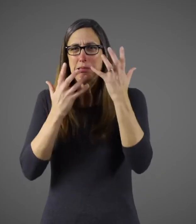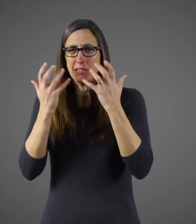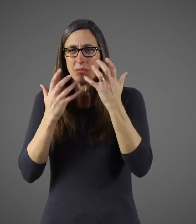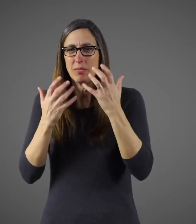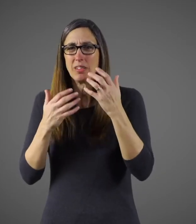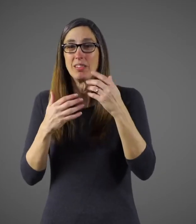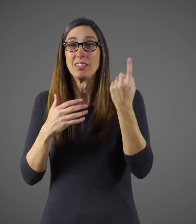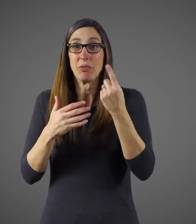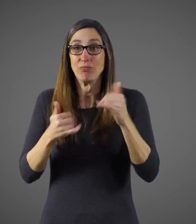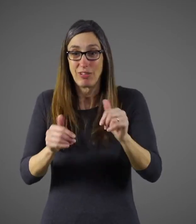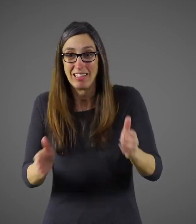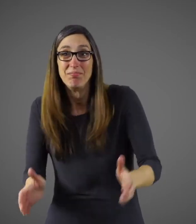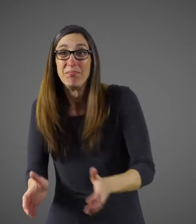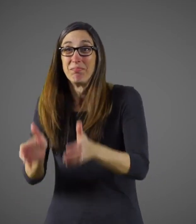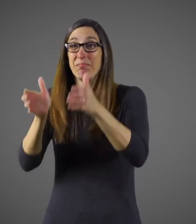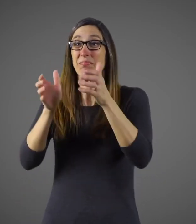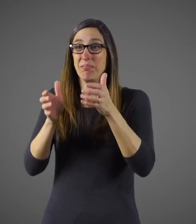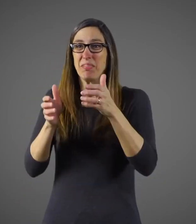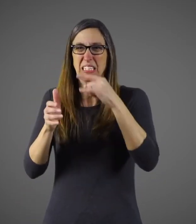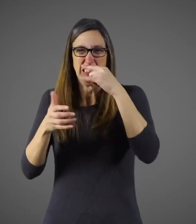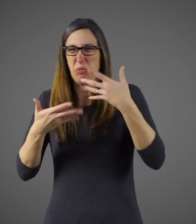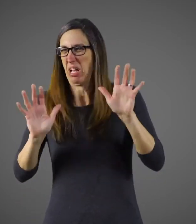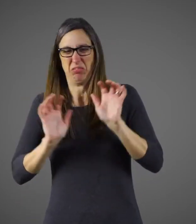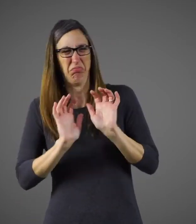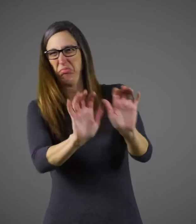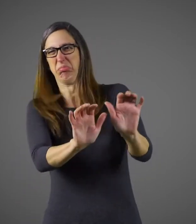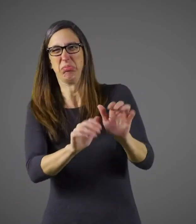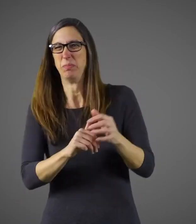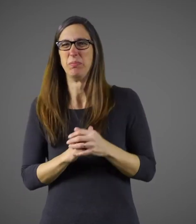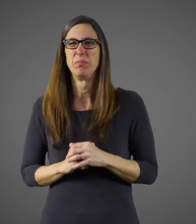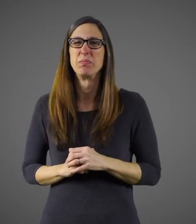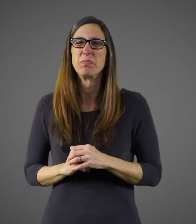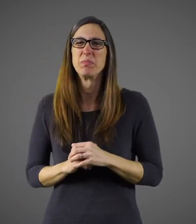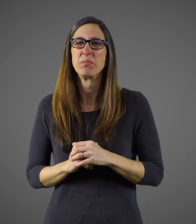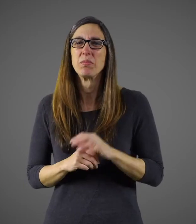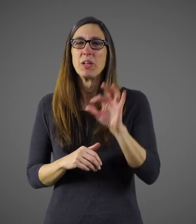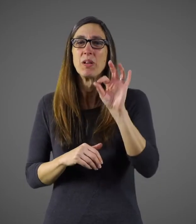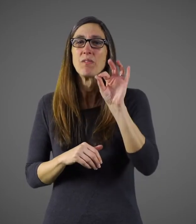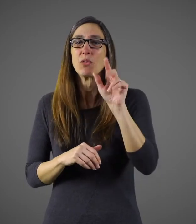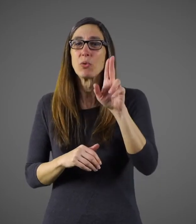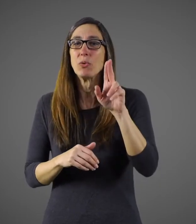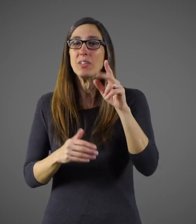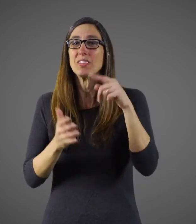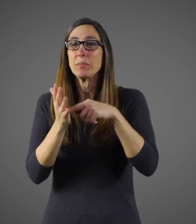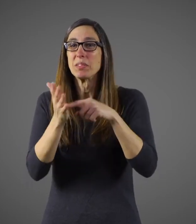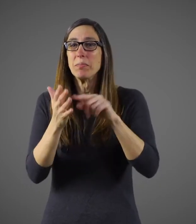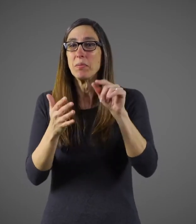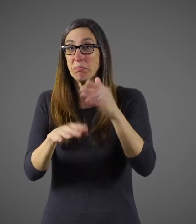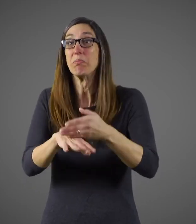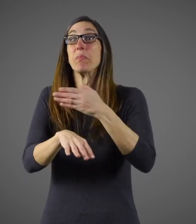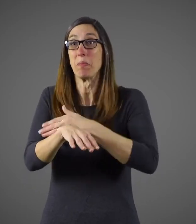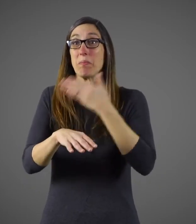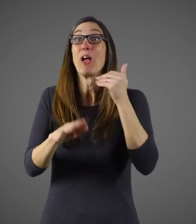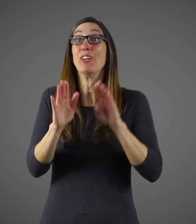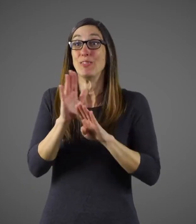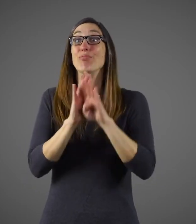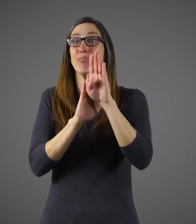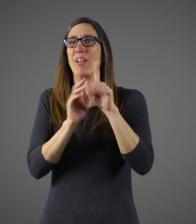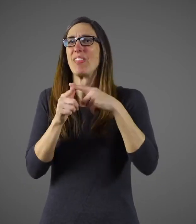If you notice the child is irritable and when someone tries to pick them up, they're unwilling to be held. Flu can sometimes seem like it's getting